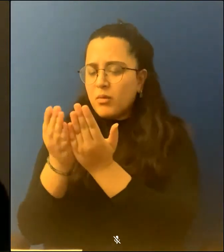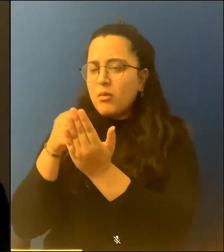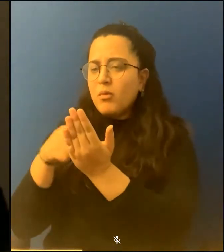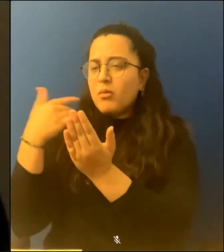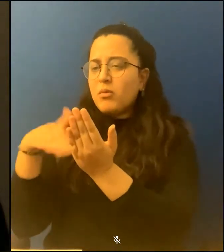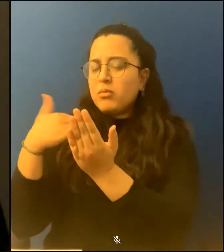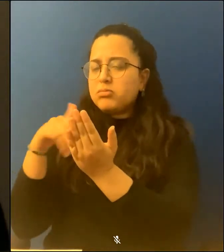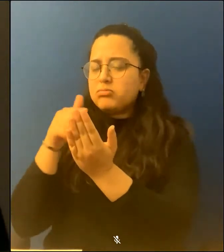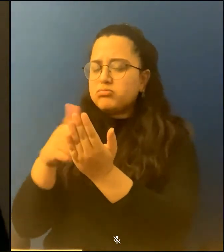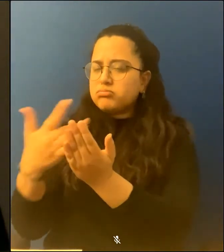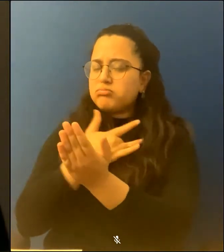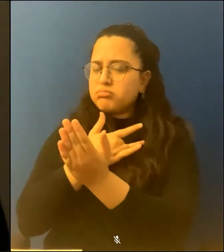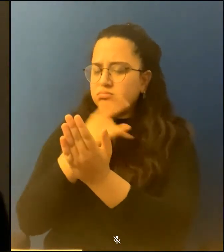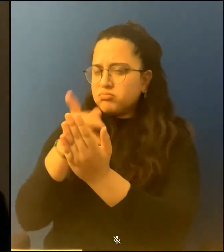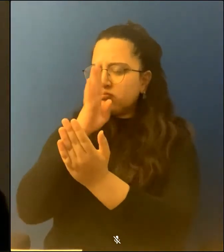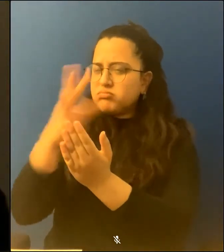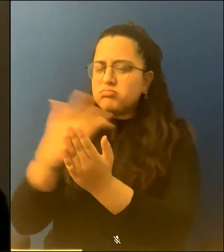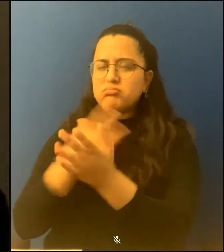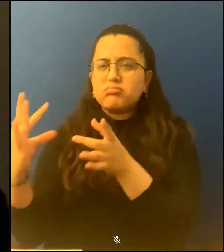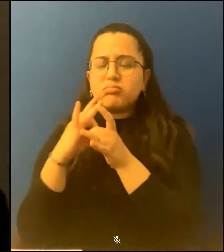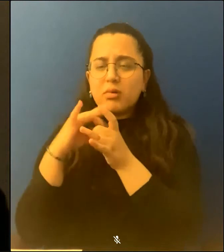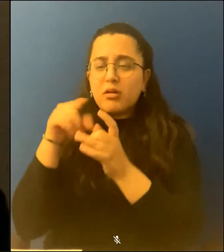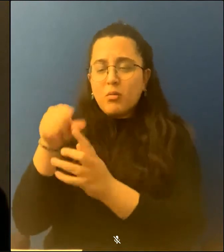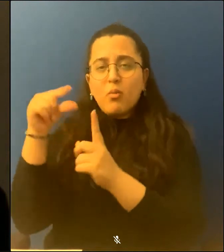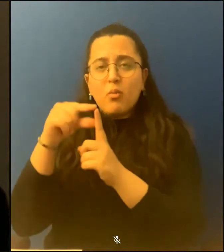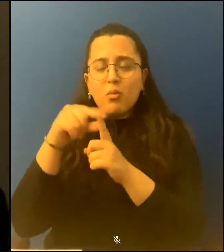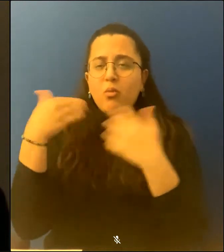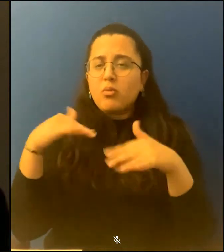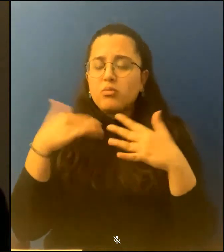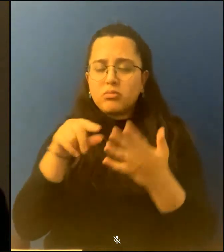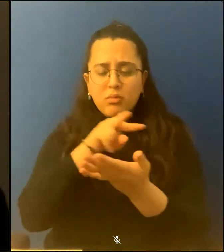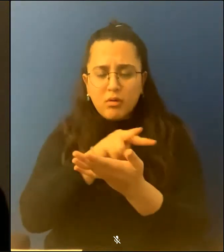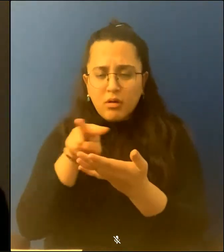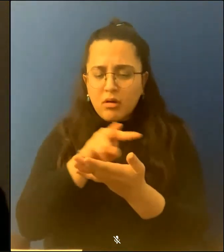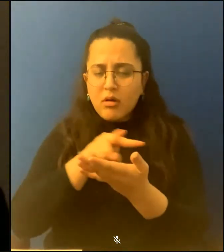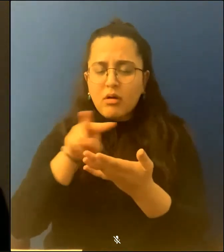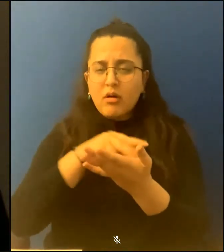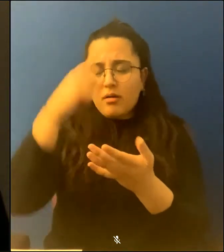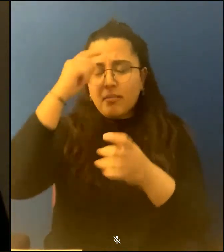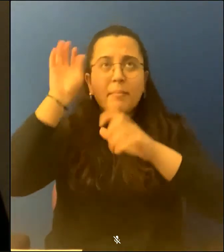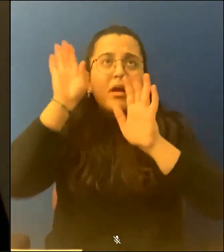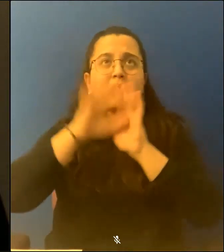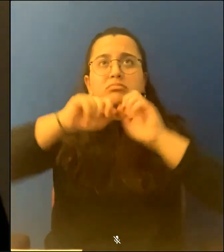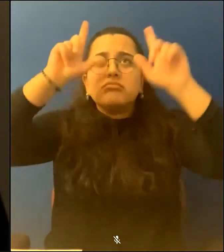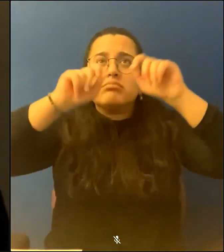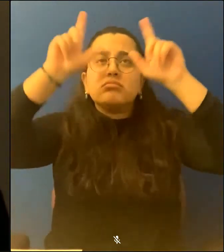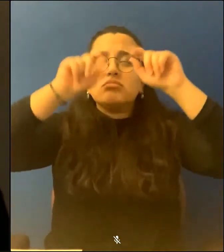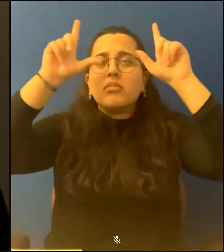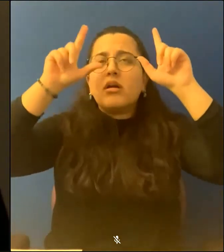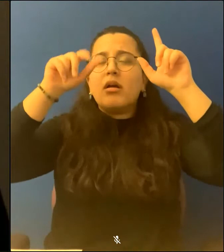words, the palimpsest of images accruing in my brain, but more immediately the book in my hand,